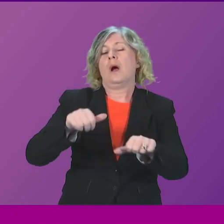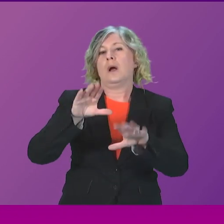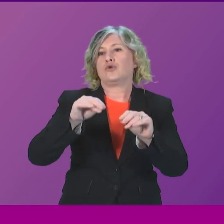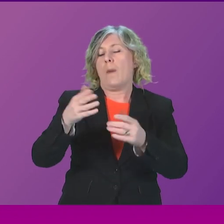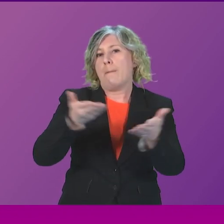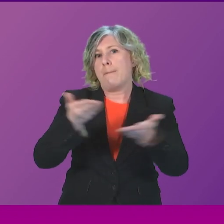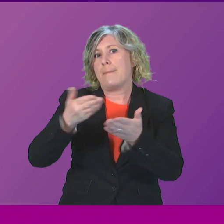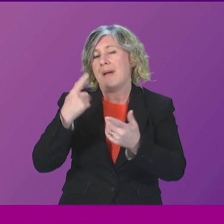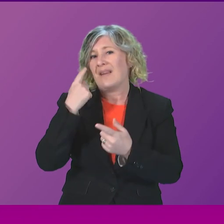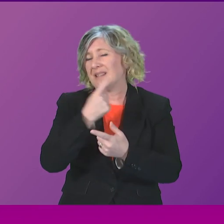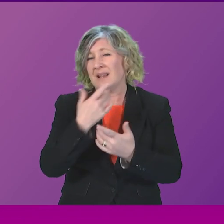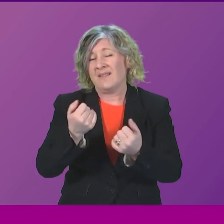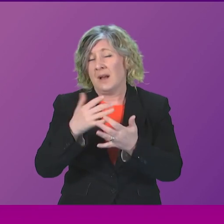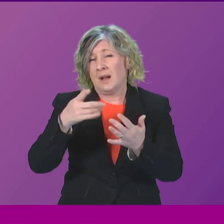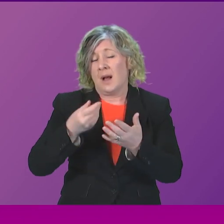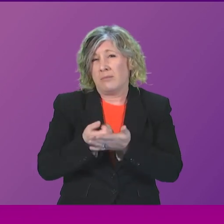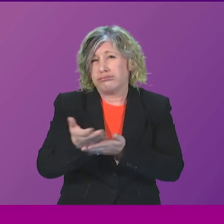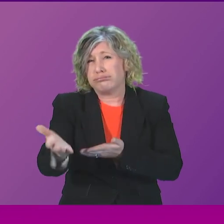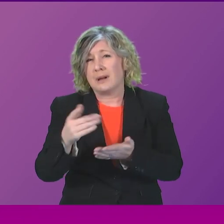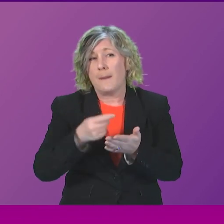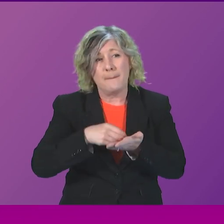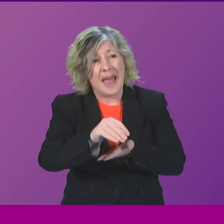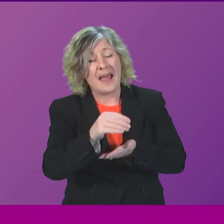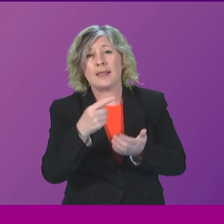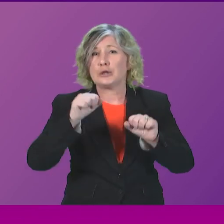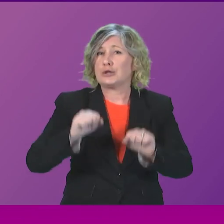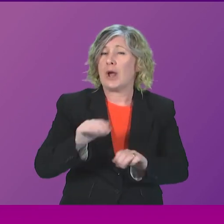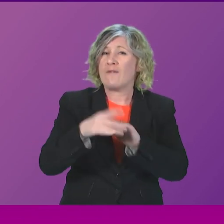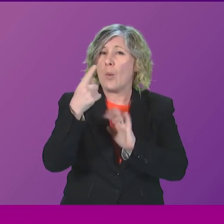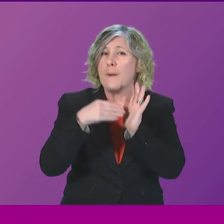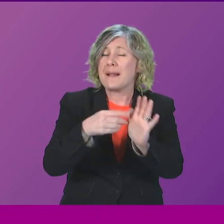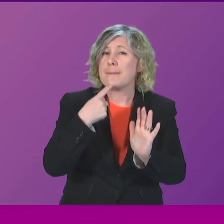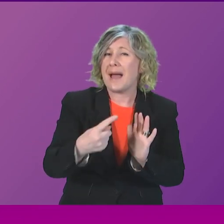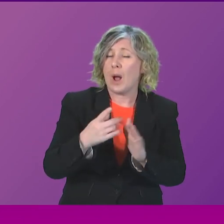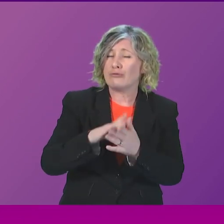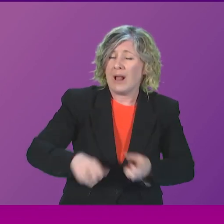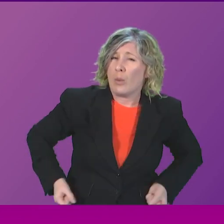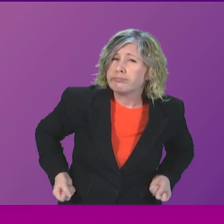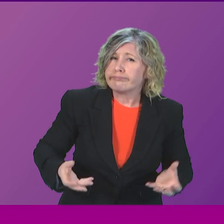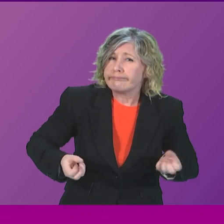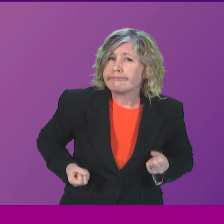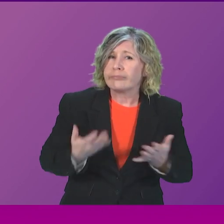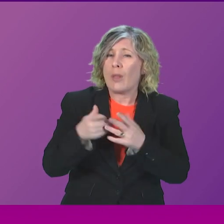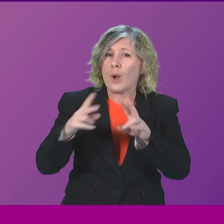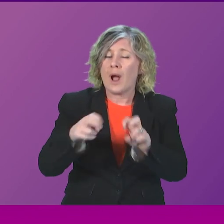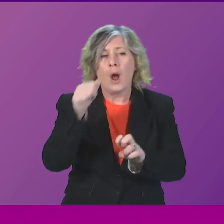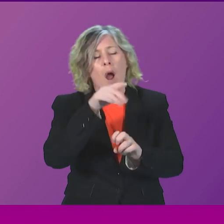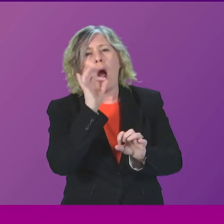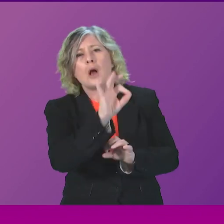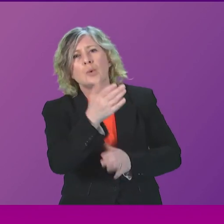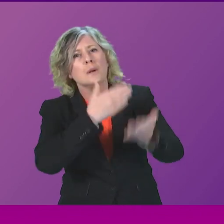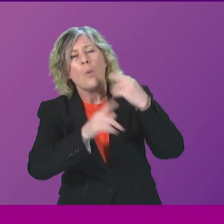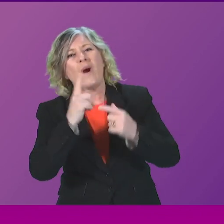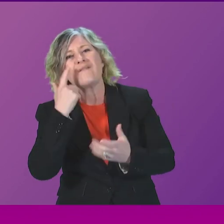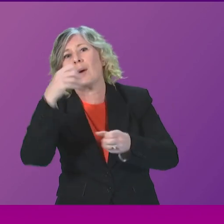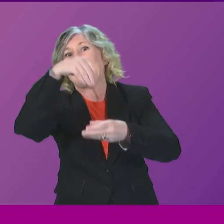including the Chair being paid over £1 million. Now, I know the First Minister cannot, today, comment on the findings of that inquiry, but